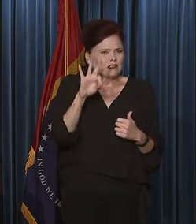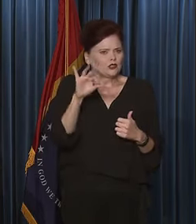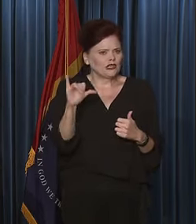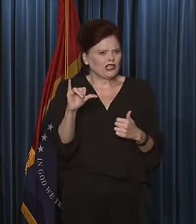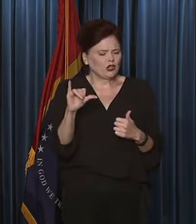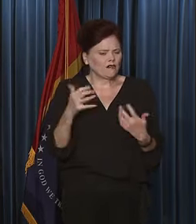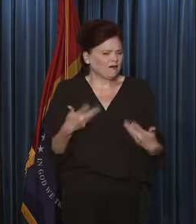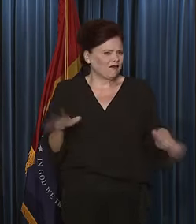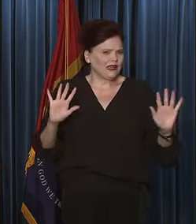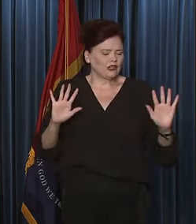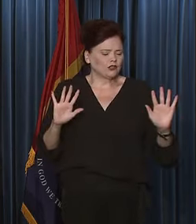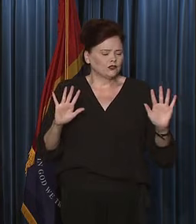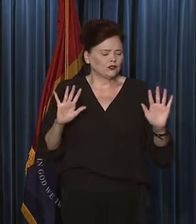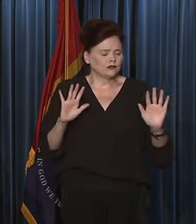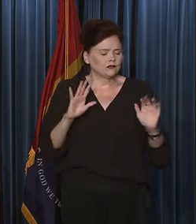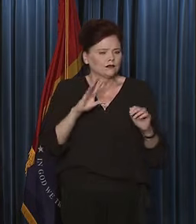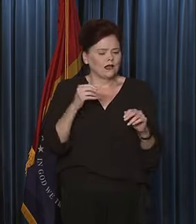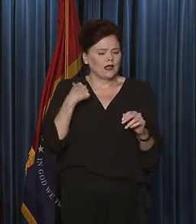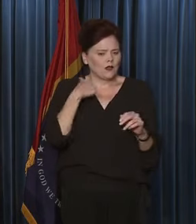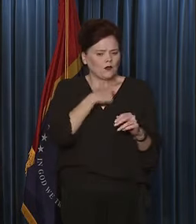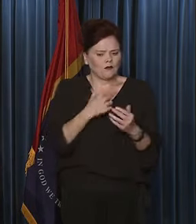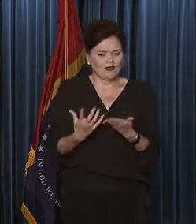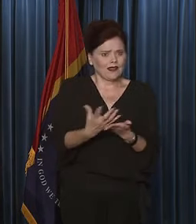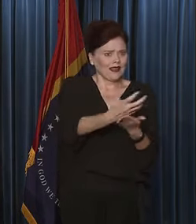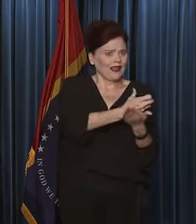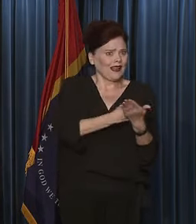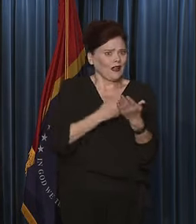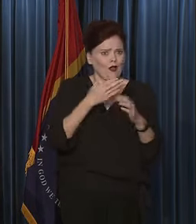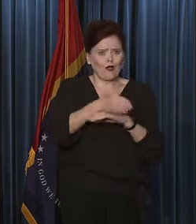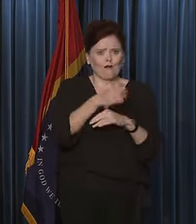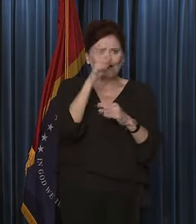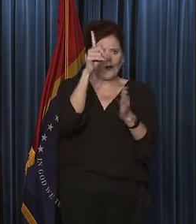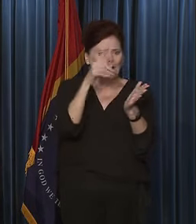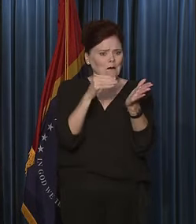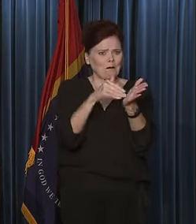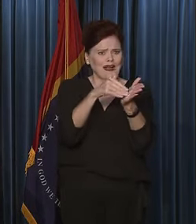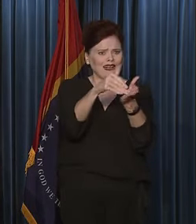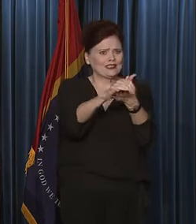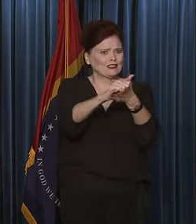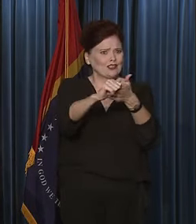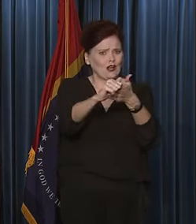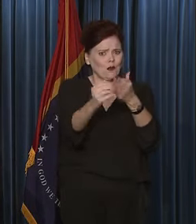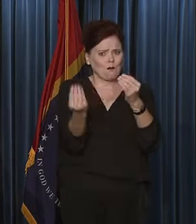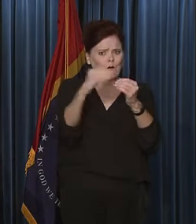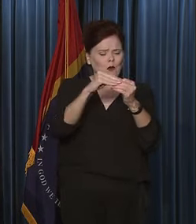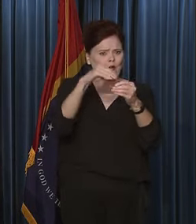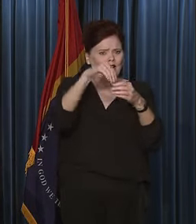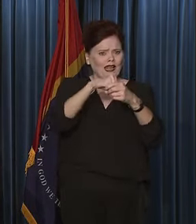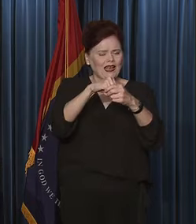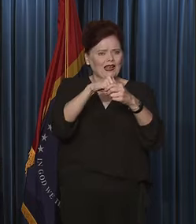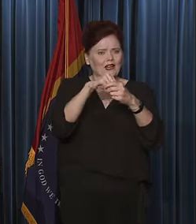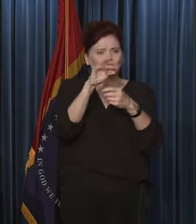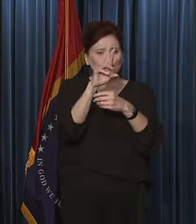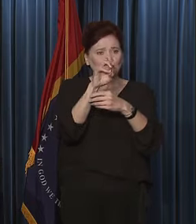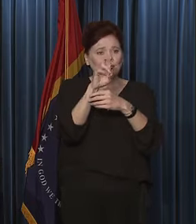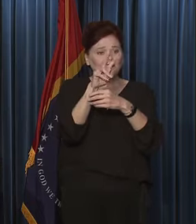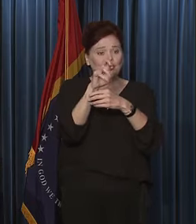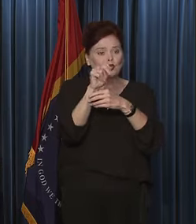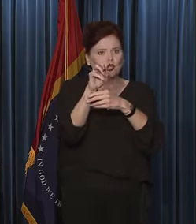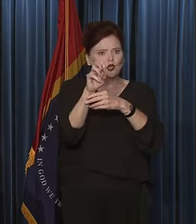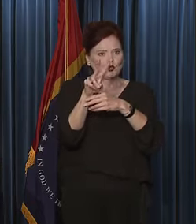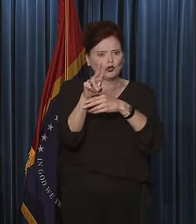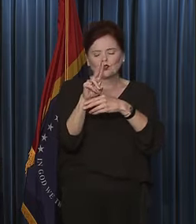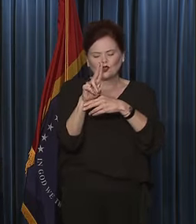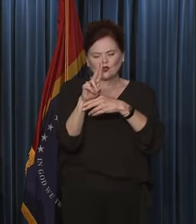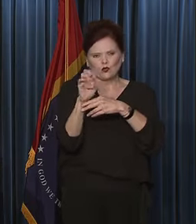and we had literally collected over a billion dollars more in revenue than was originally